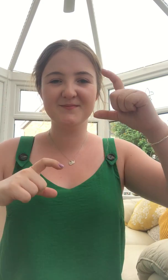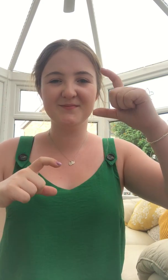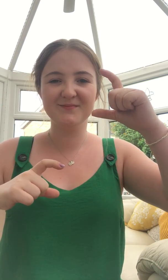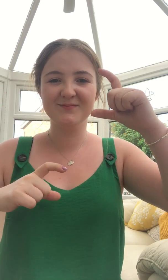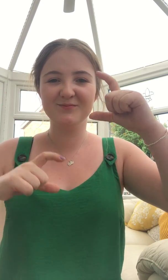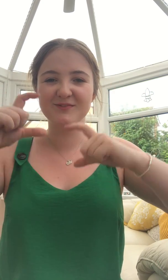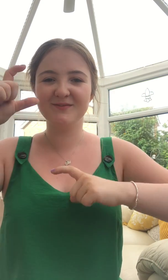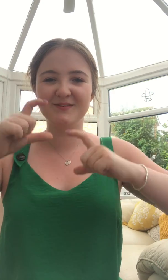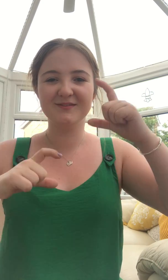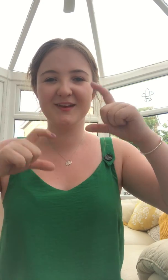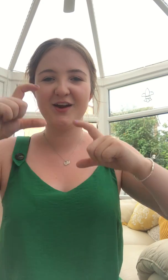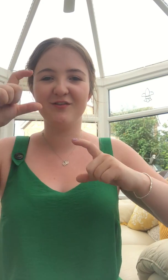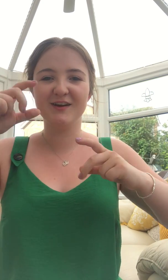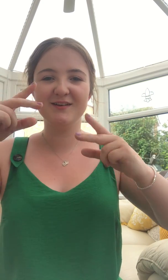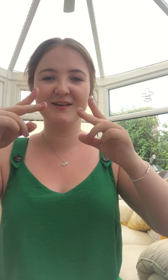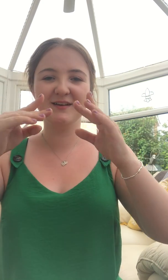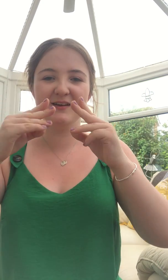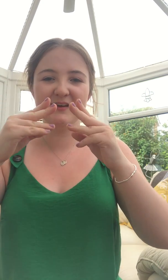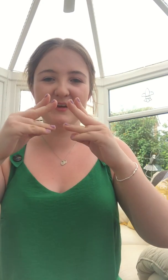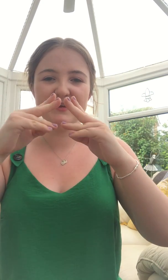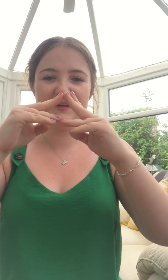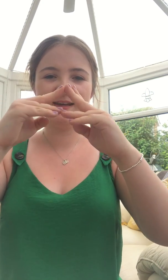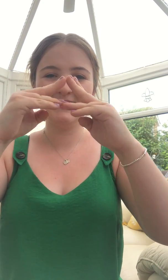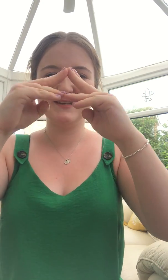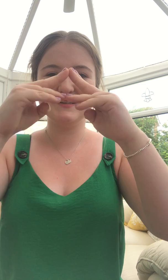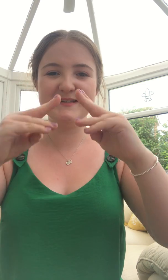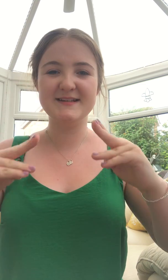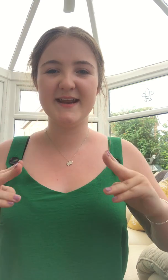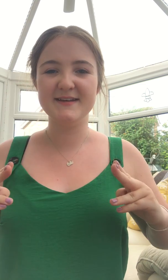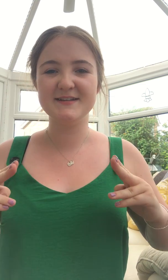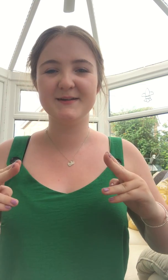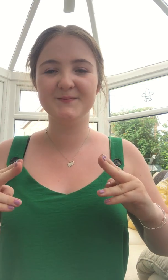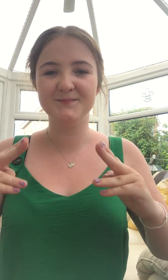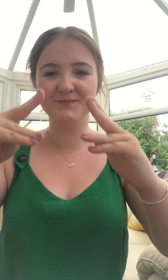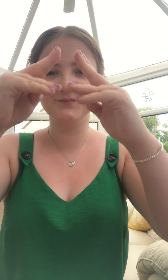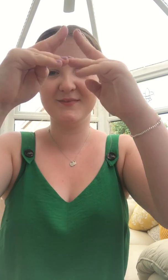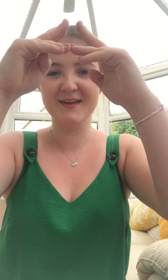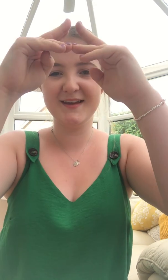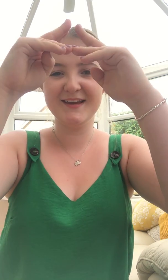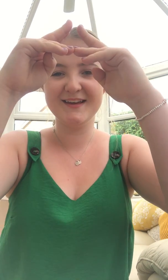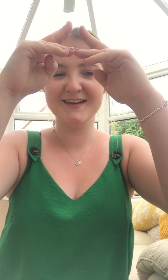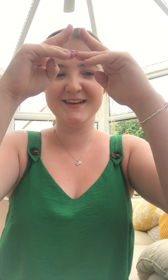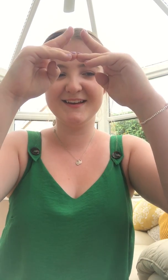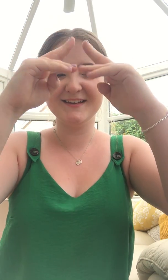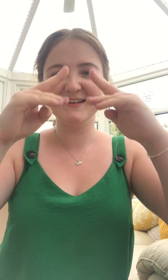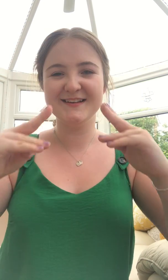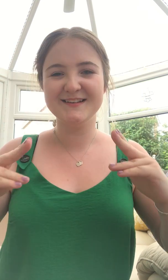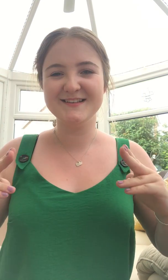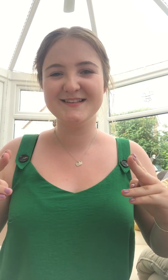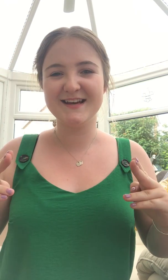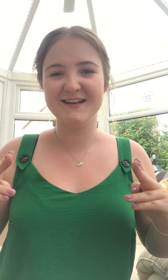caravan tent tent